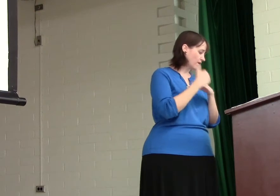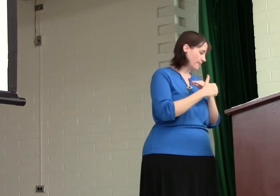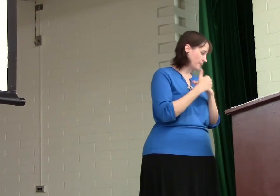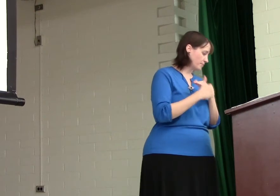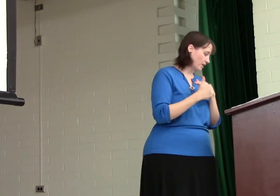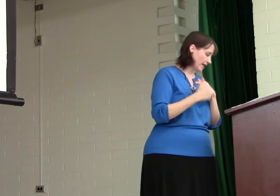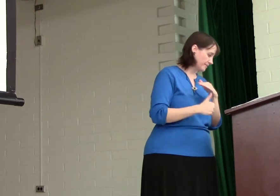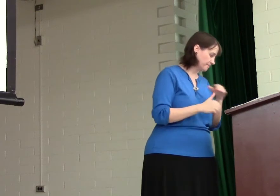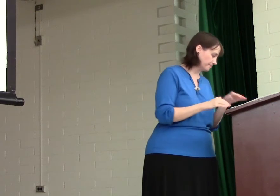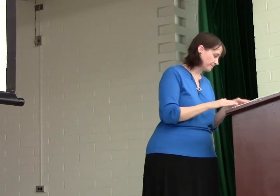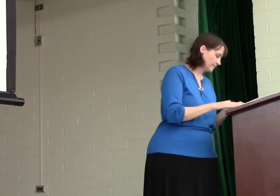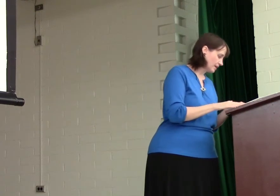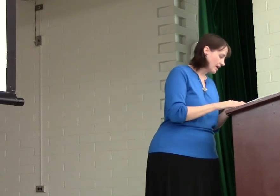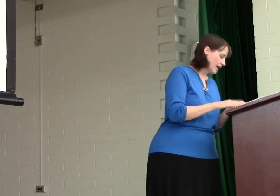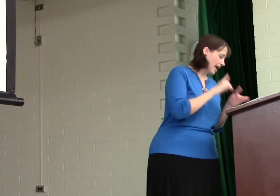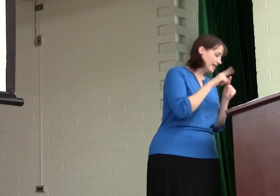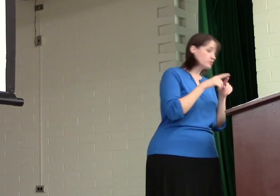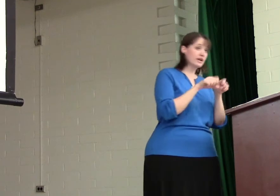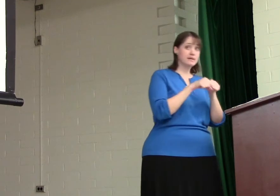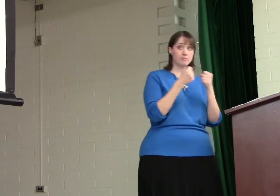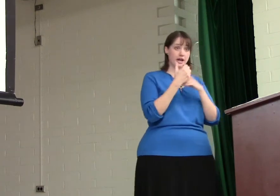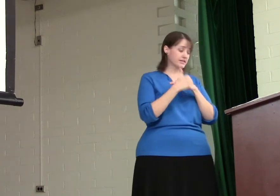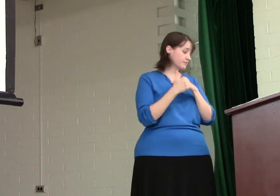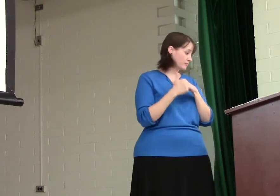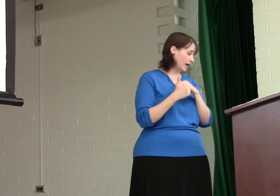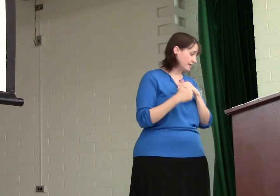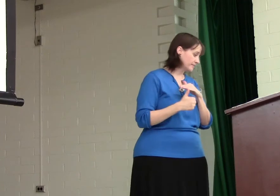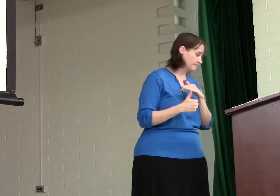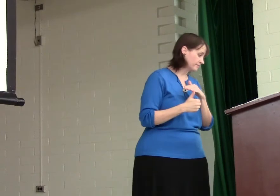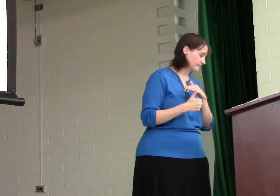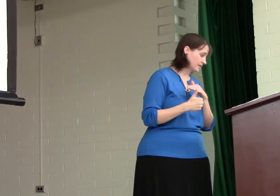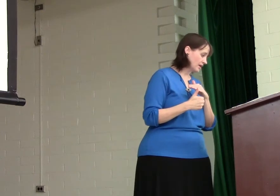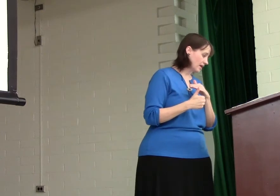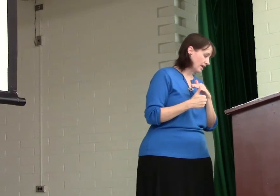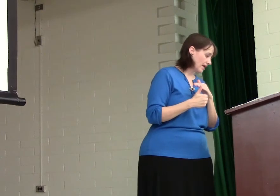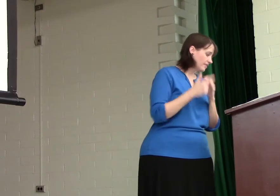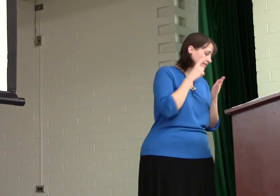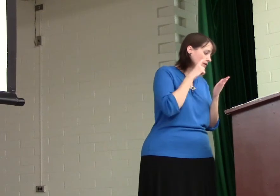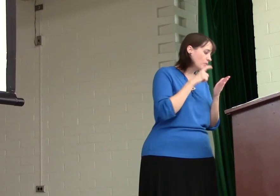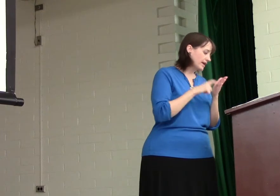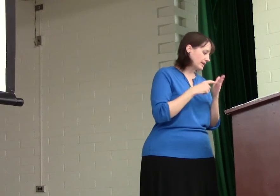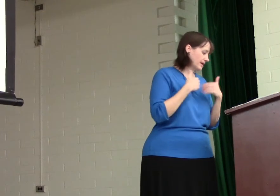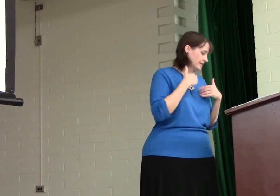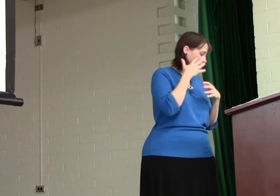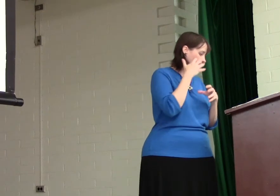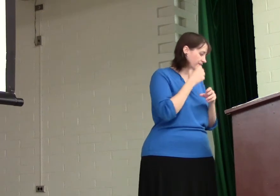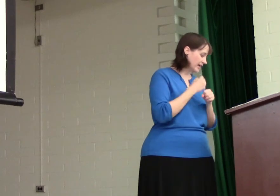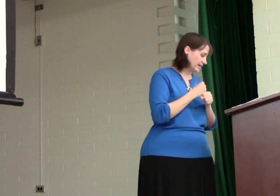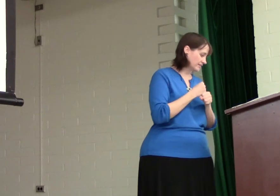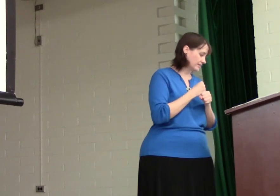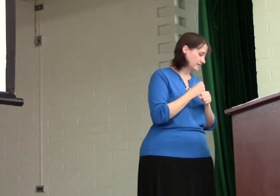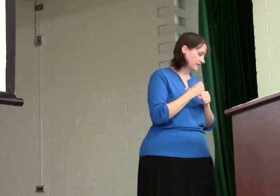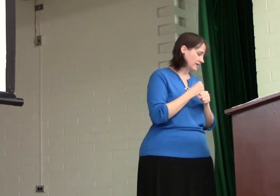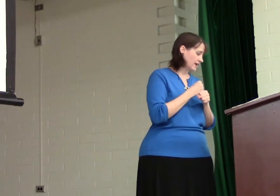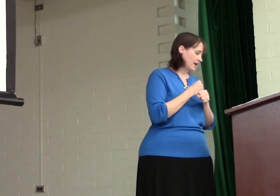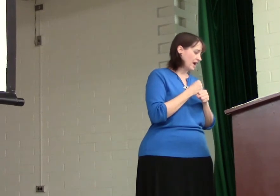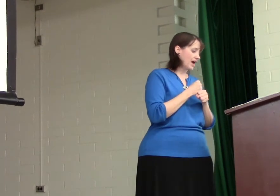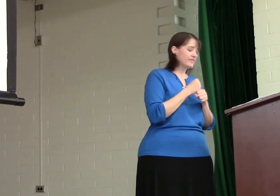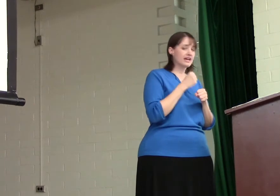the bread. And it's when he breaks the bread that they recognize and have faith. And they